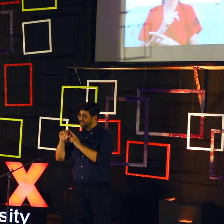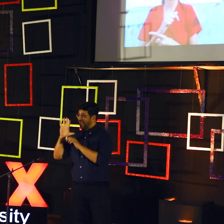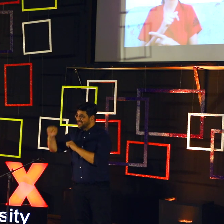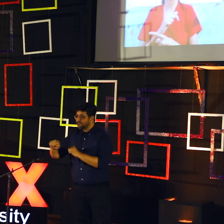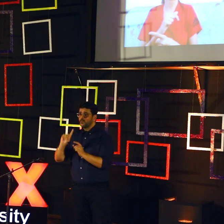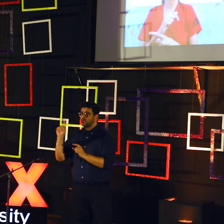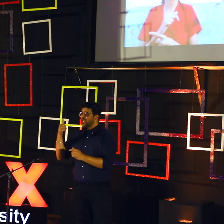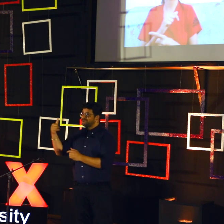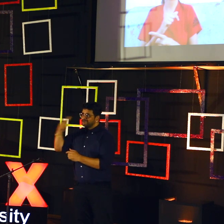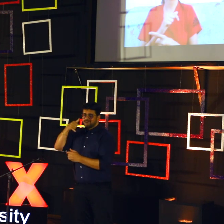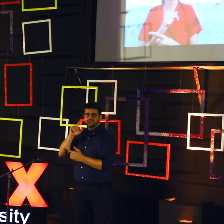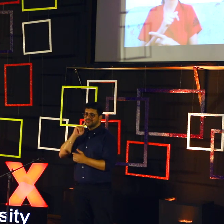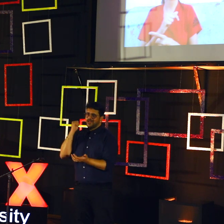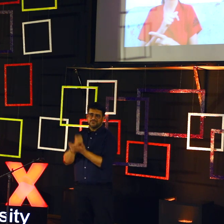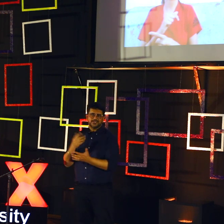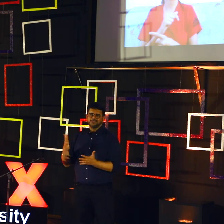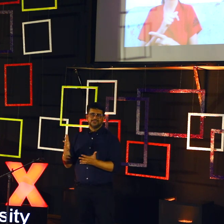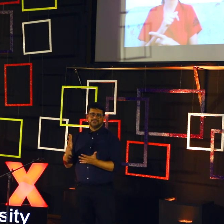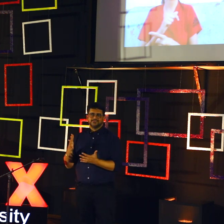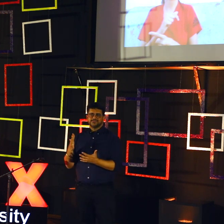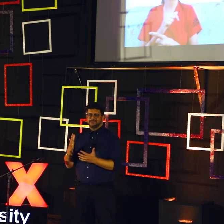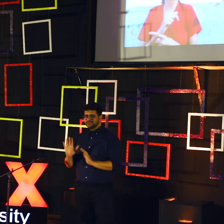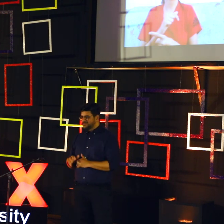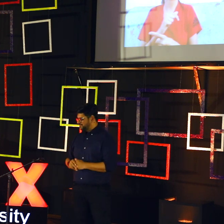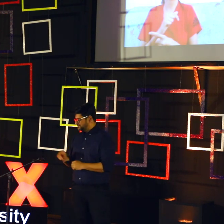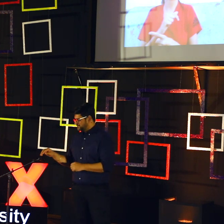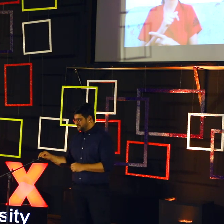how can we make these apps accessible, that they don't have to call us? It's not necessary.